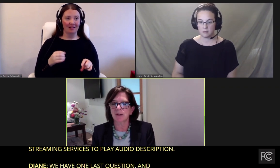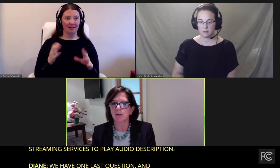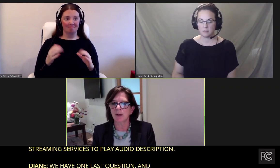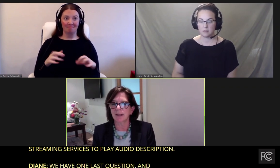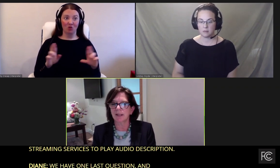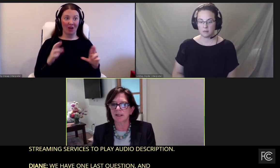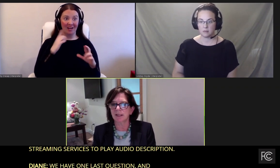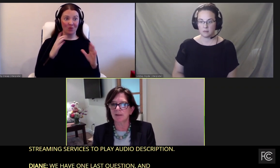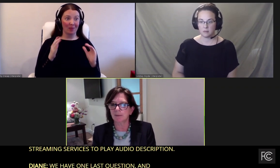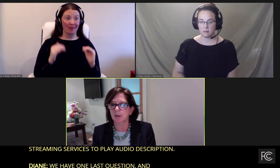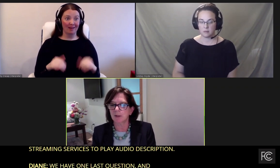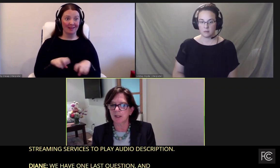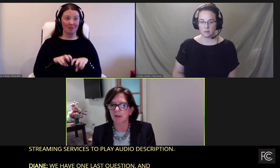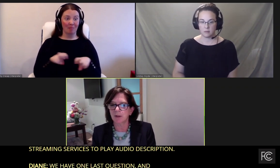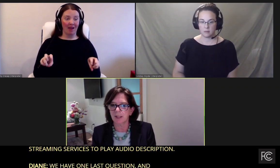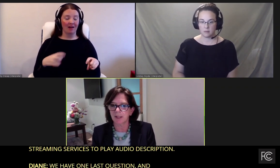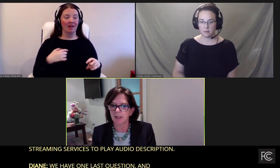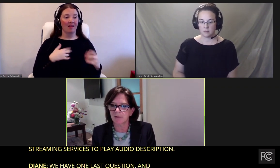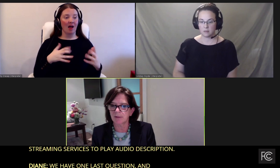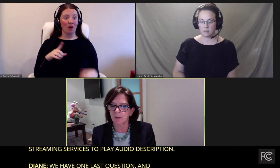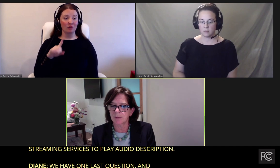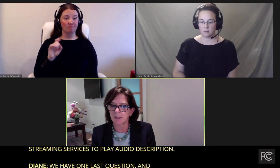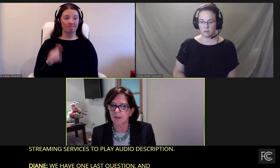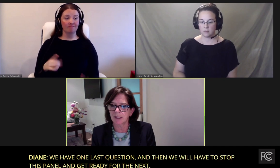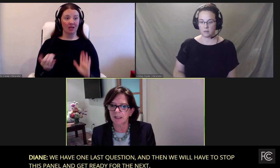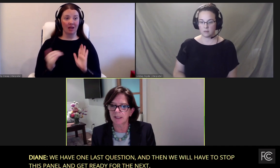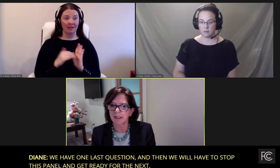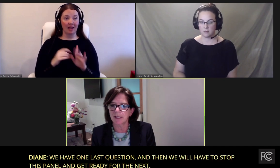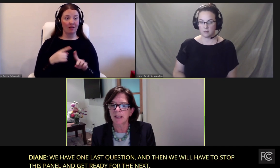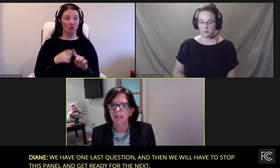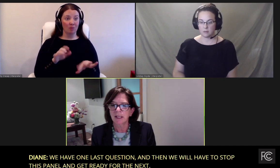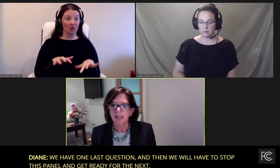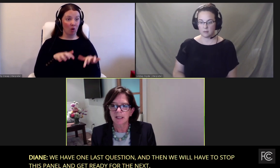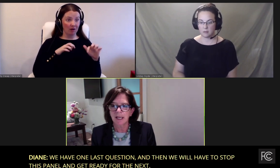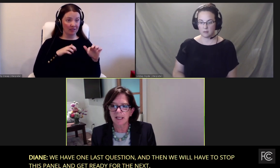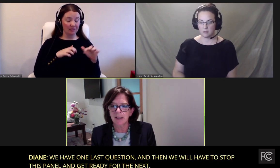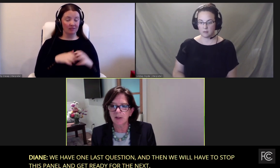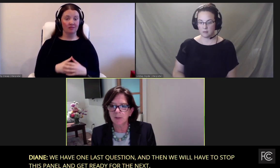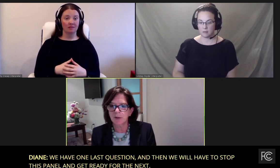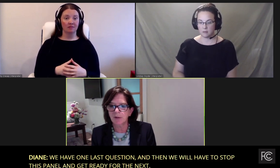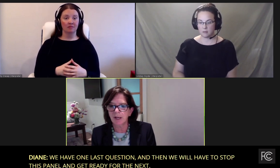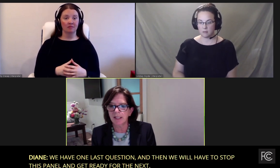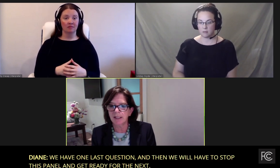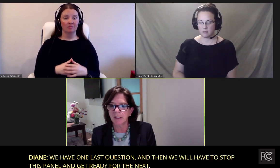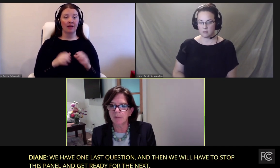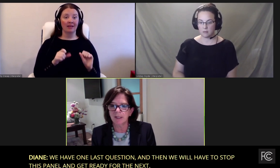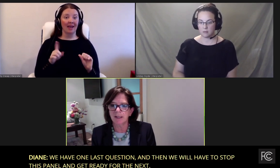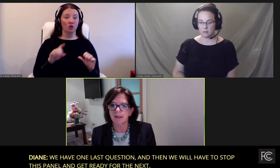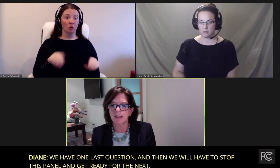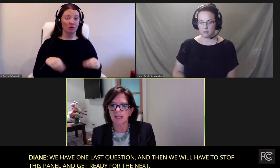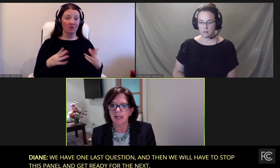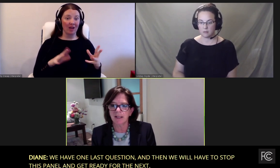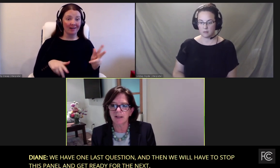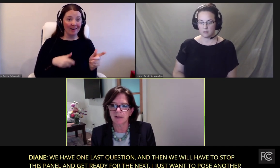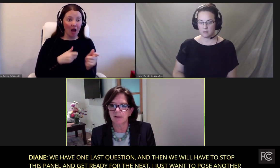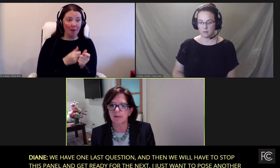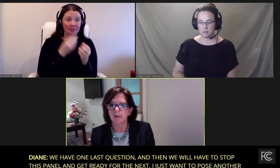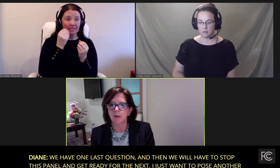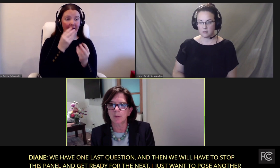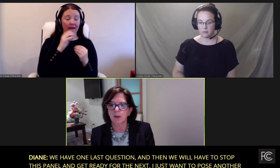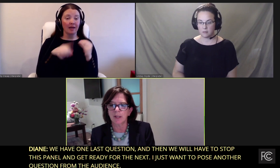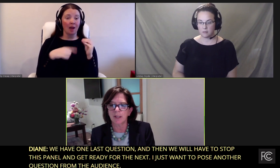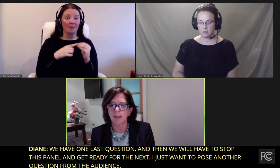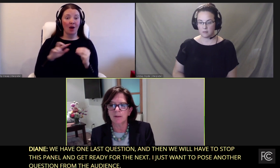next. Just want to pose another question from the audience. Can you provide an update on the status